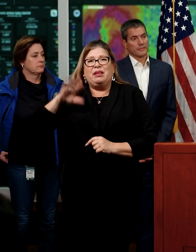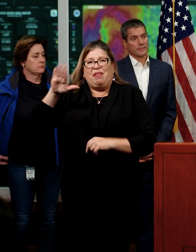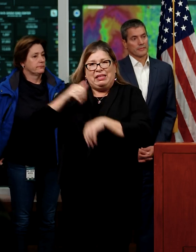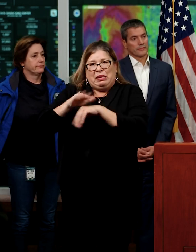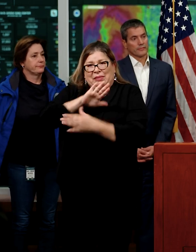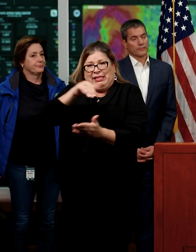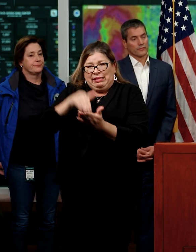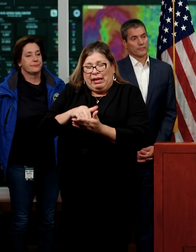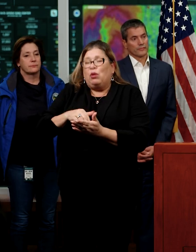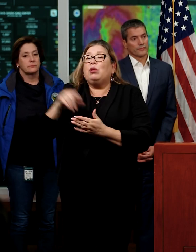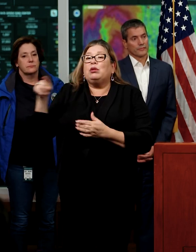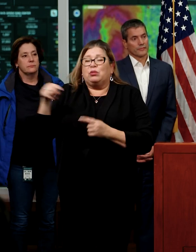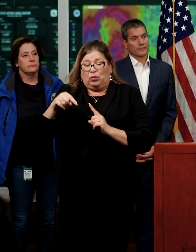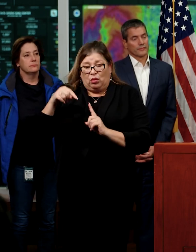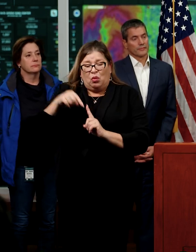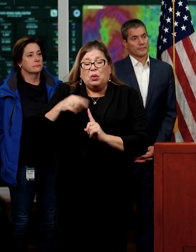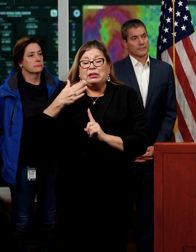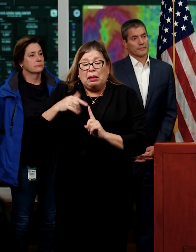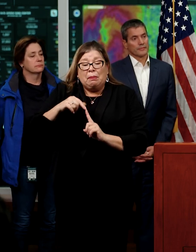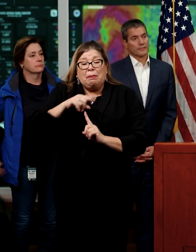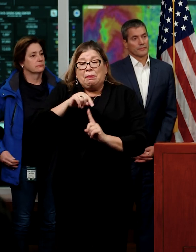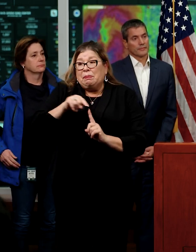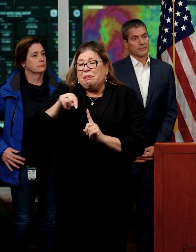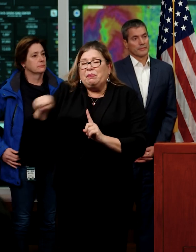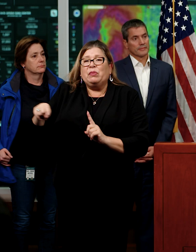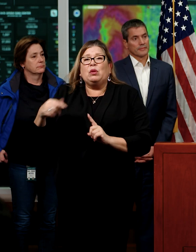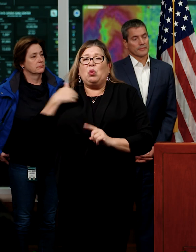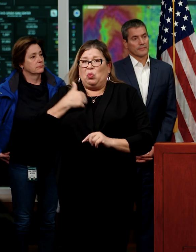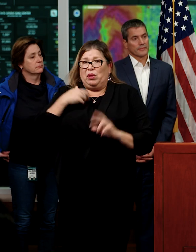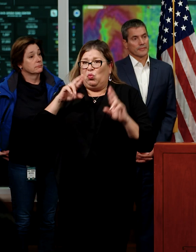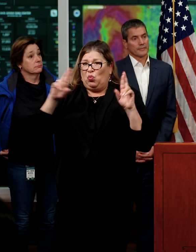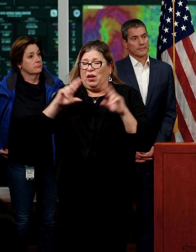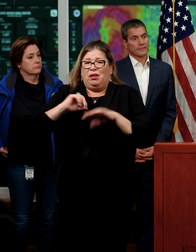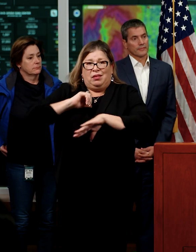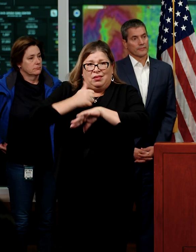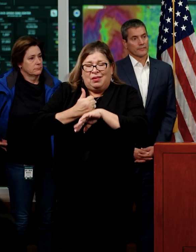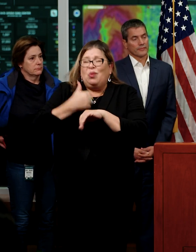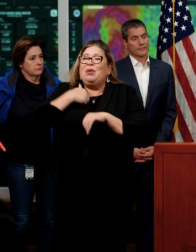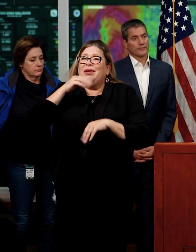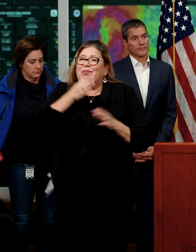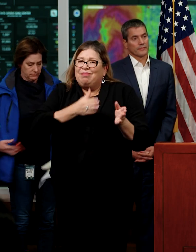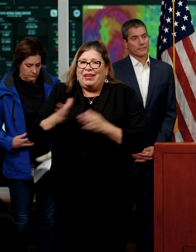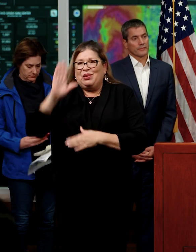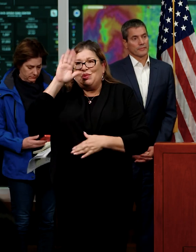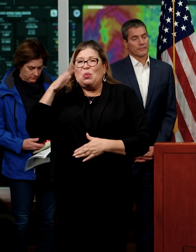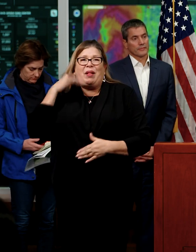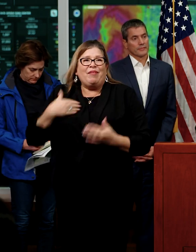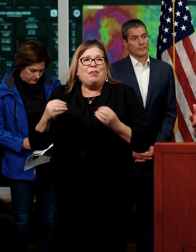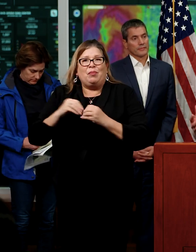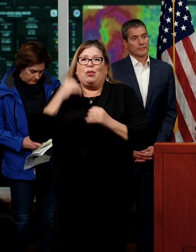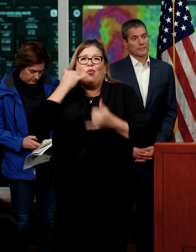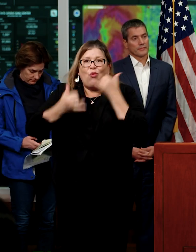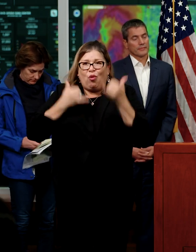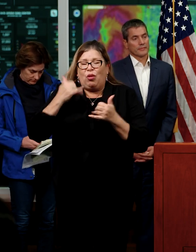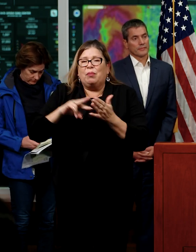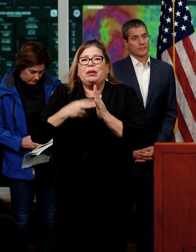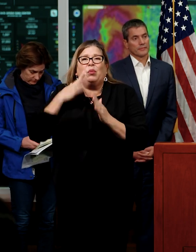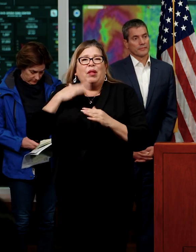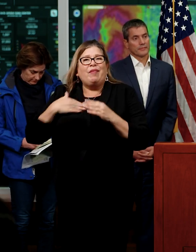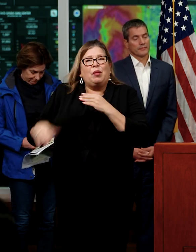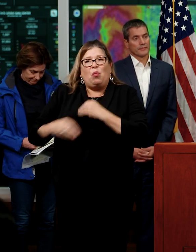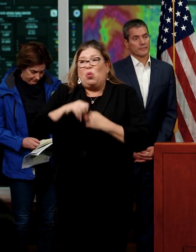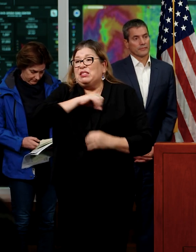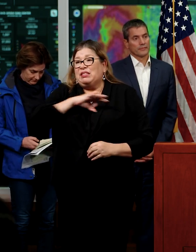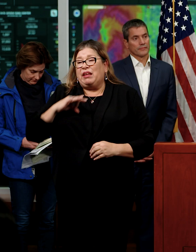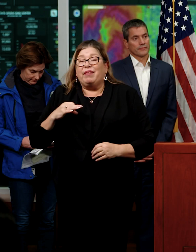We are, some of them will go into local allies, but we are gearing up for that. We're planning for an influx of calls and we will have staff on. If we need to,